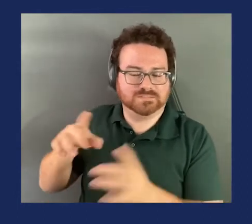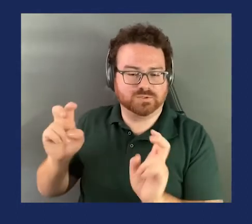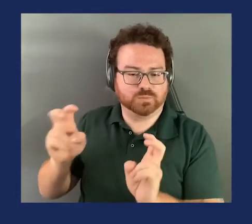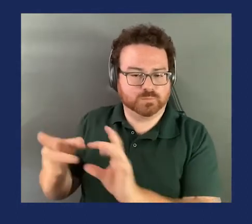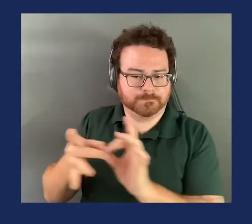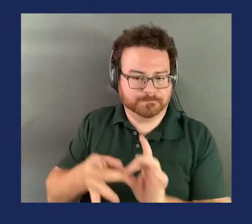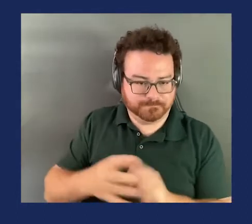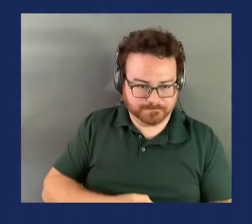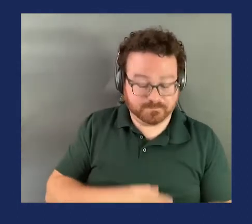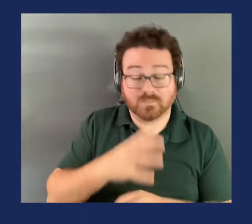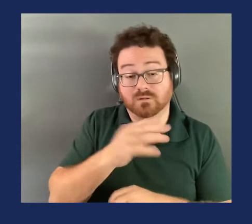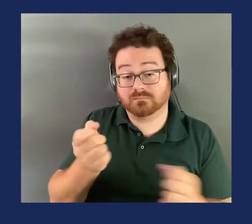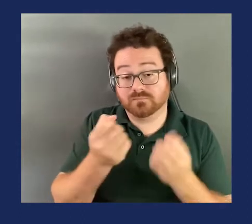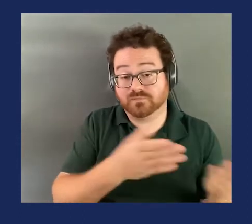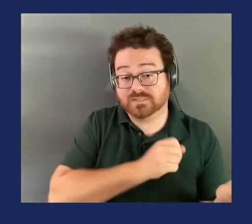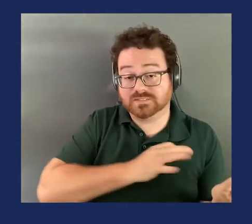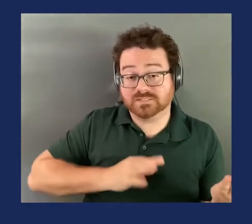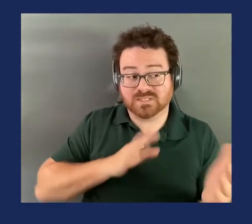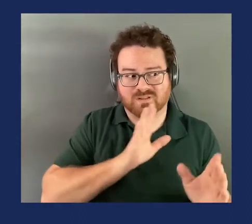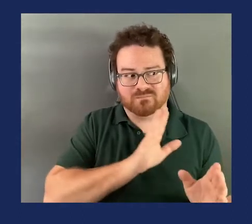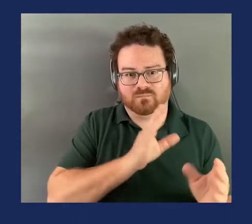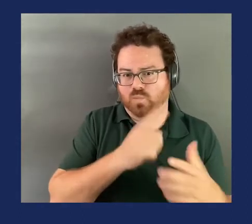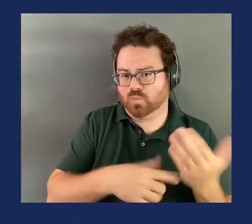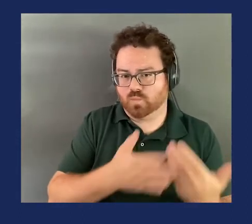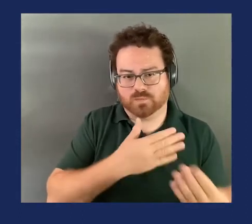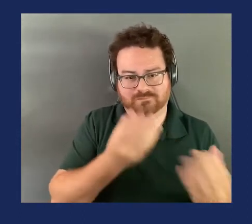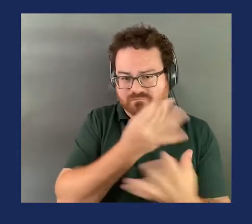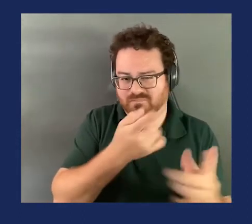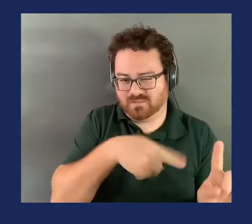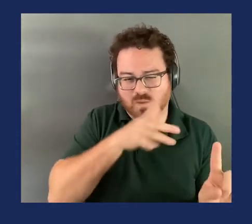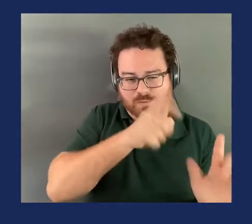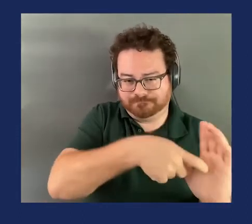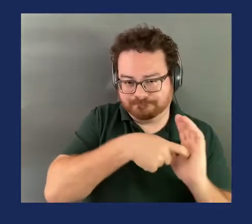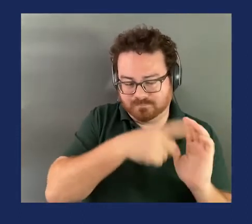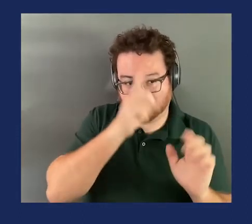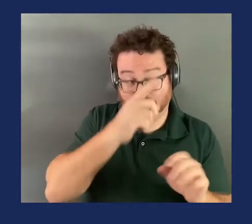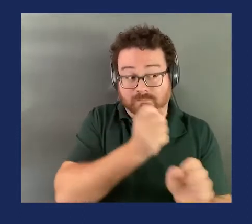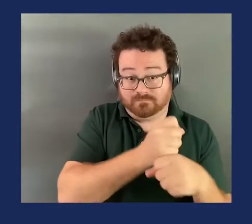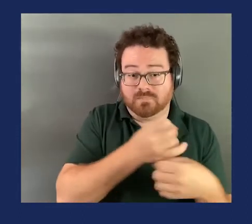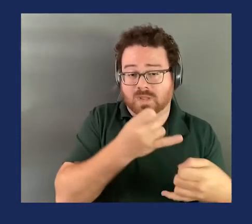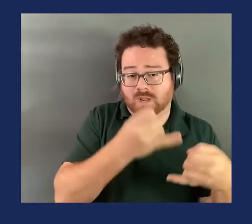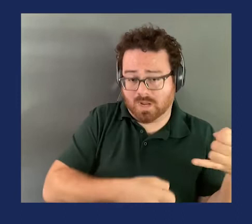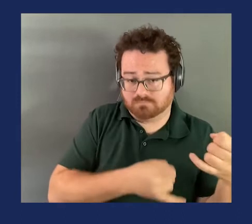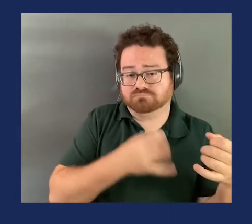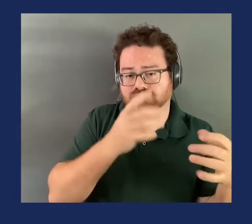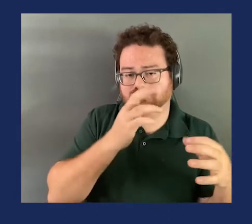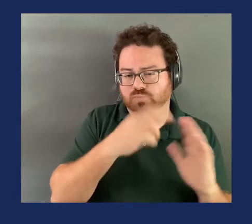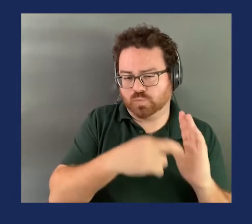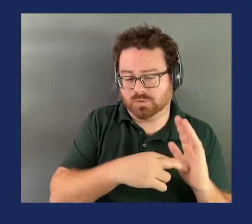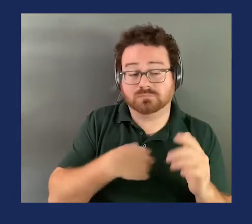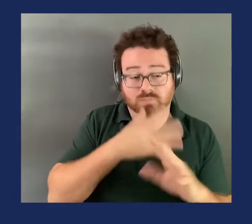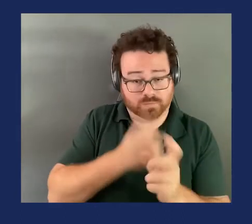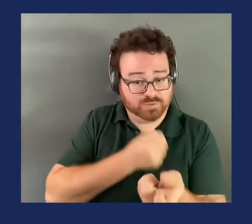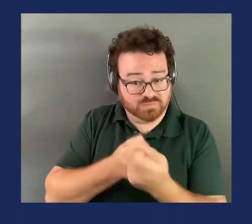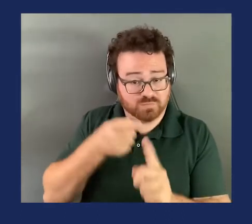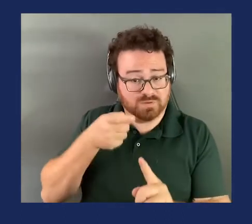staff the information they need to make an informed proposal on the final rule. So I will support this amendment and urge my colleagues to do the same and yield